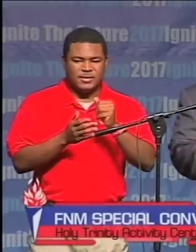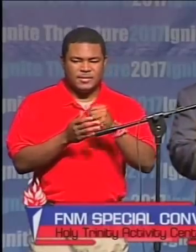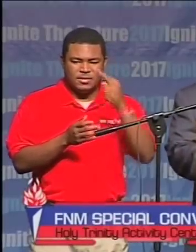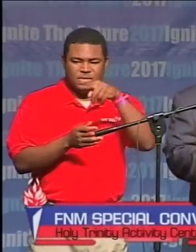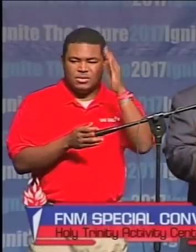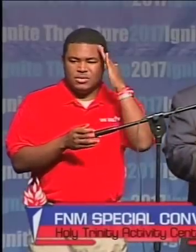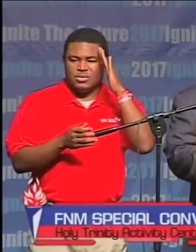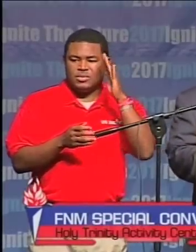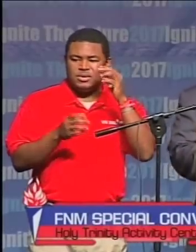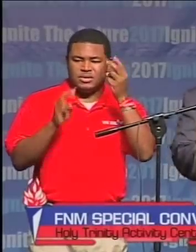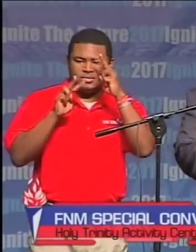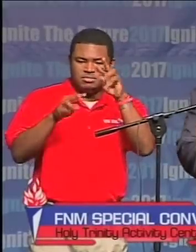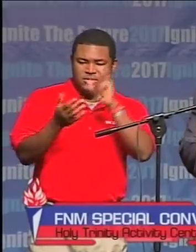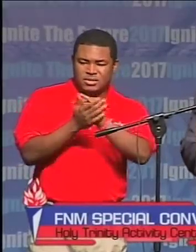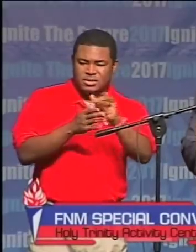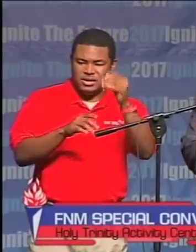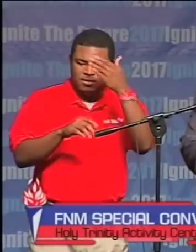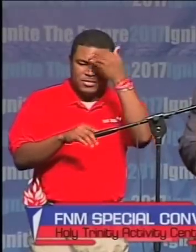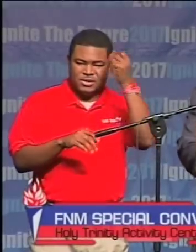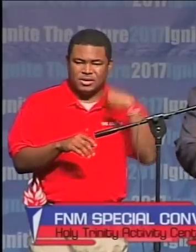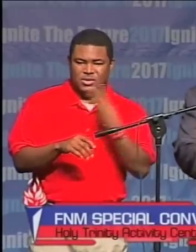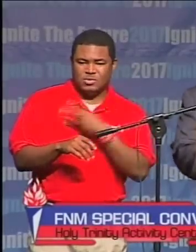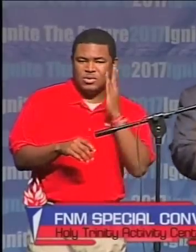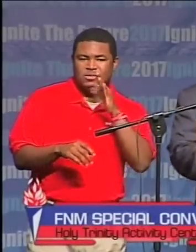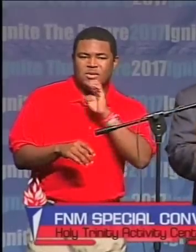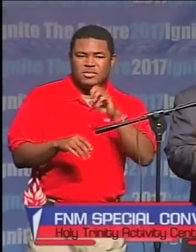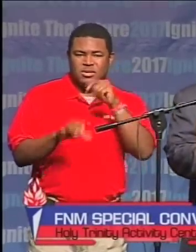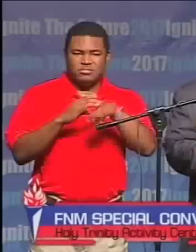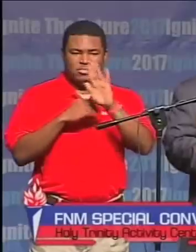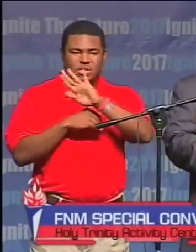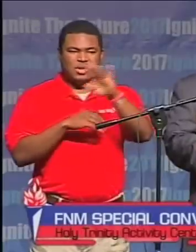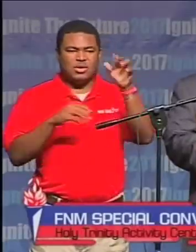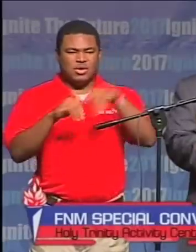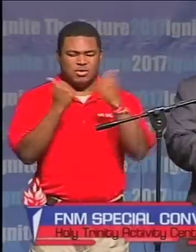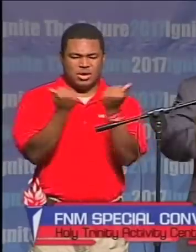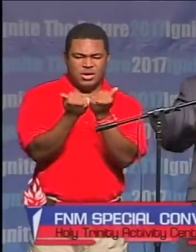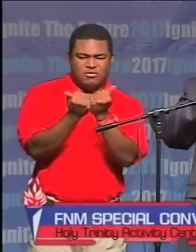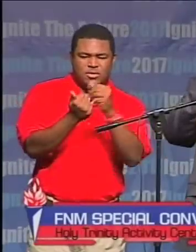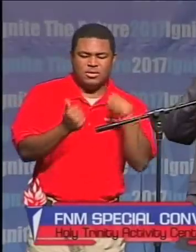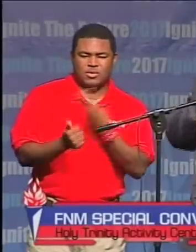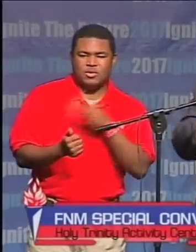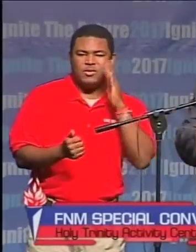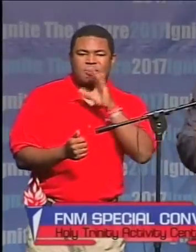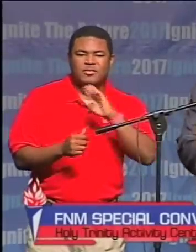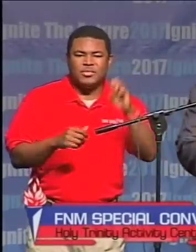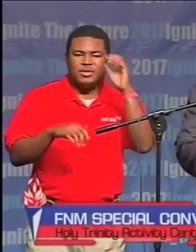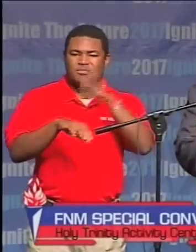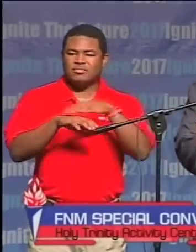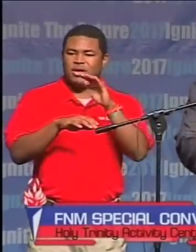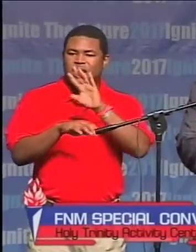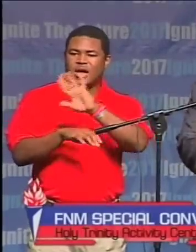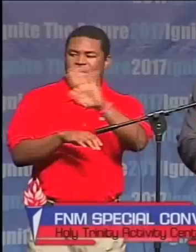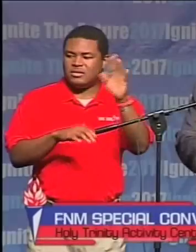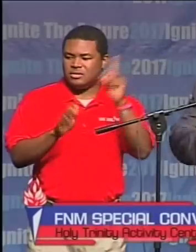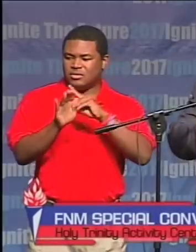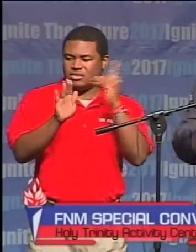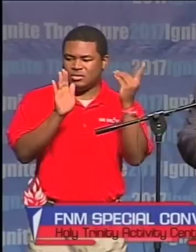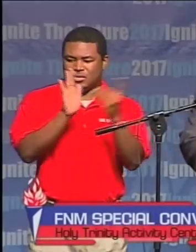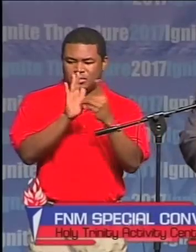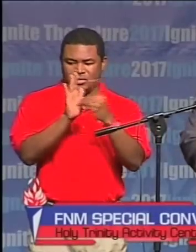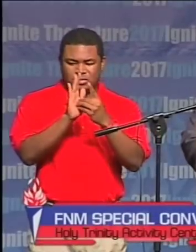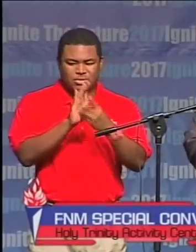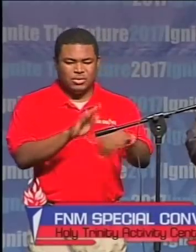You will see that because we will be in your neighborhoods. We will be at your doorsteps, eager,